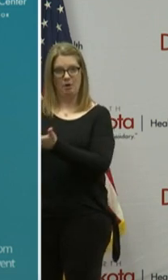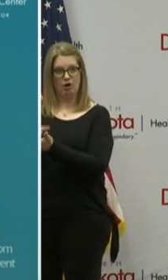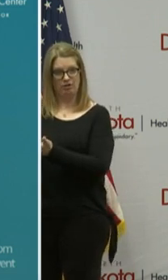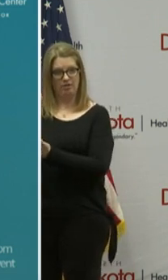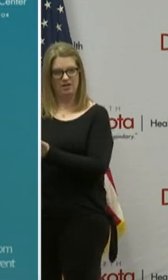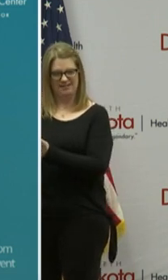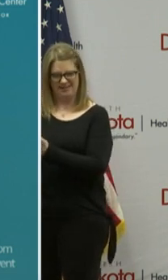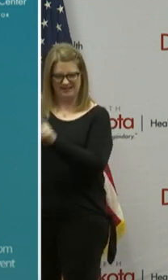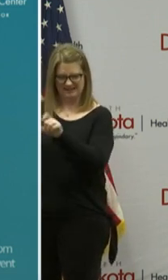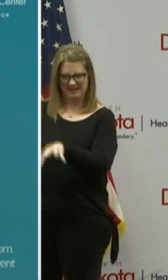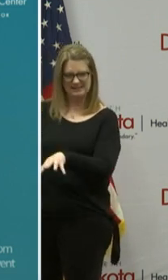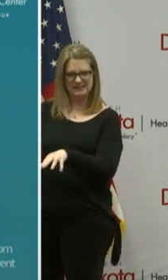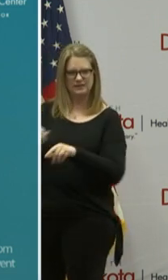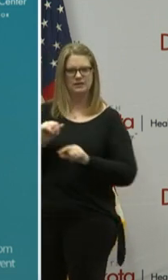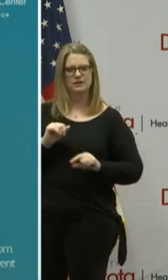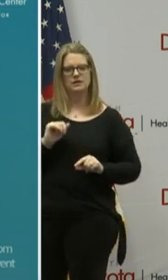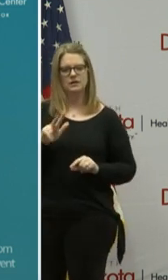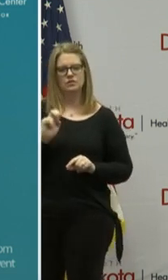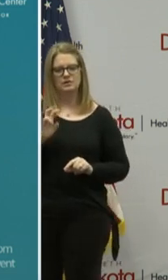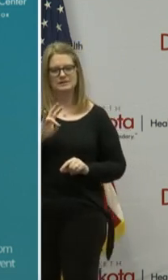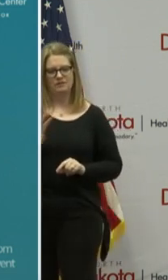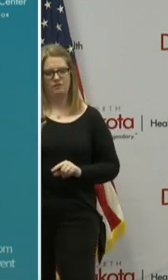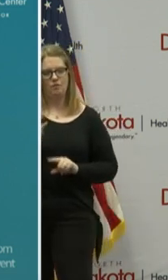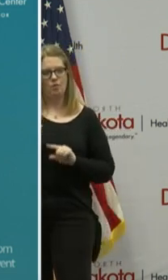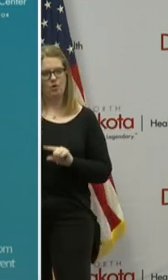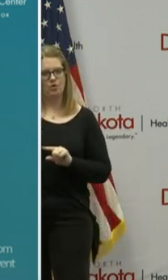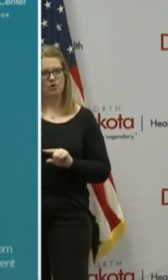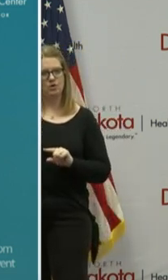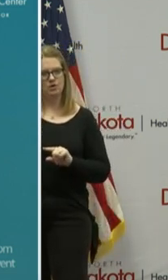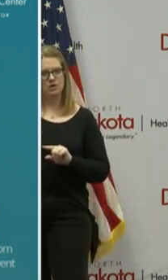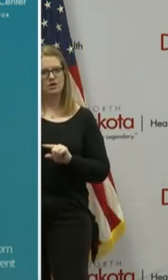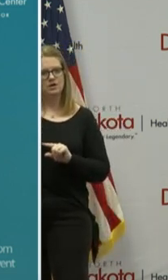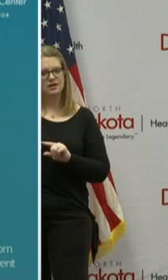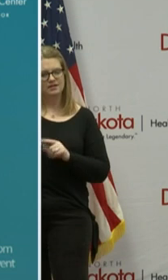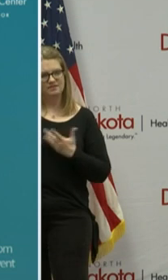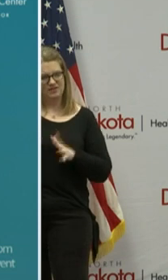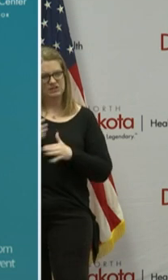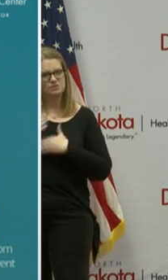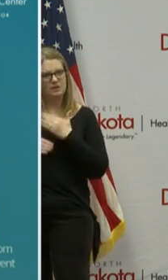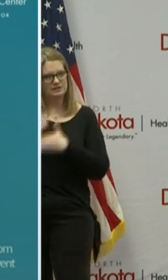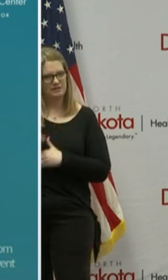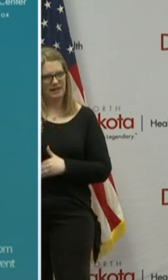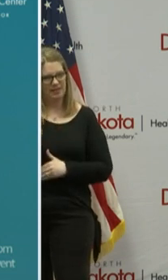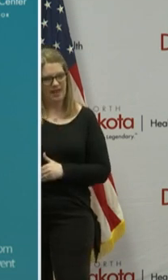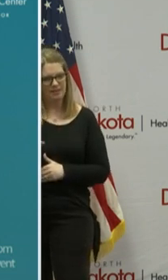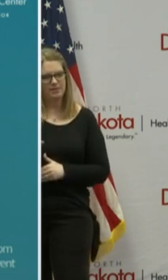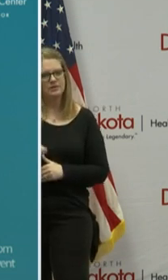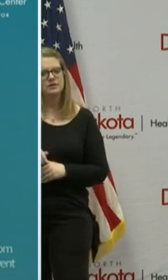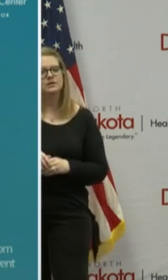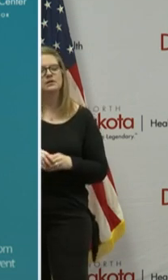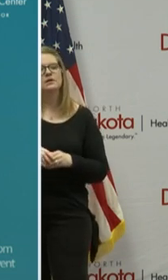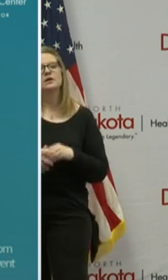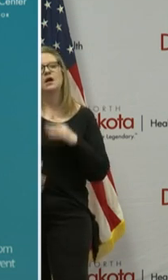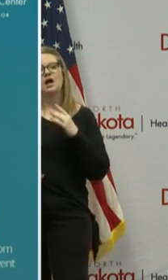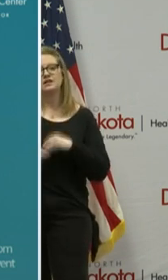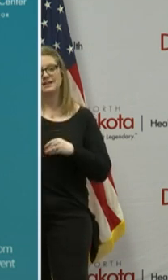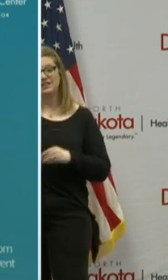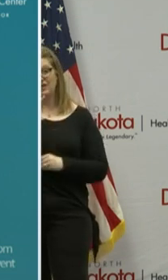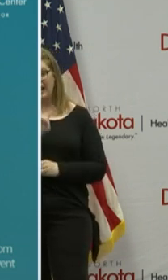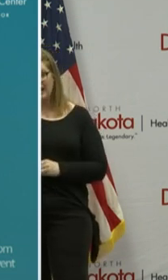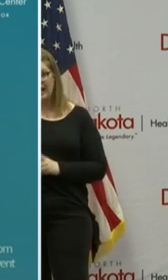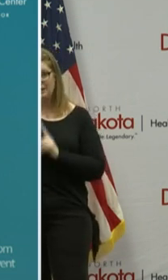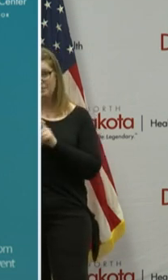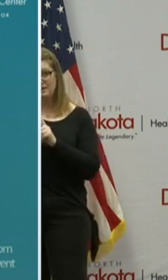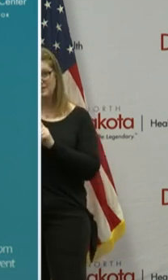drive-through testing 374 of those who have made it through the lab results confirming 88 positive